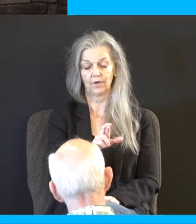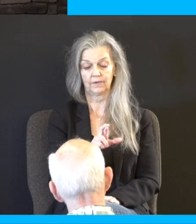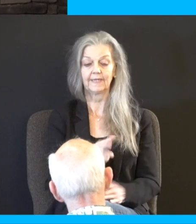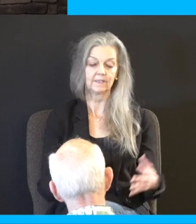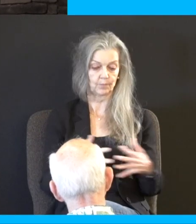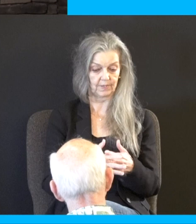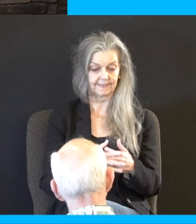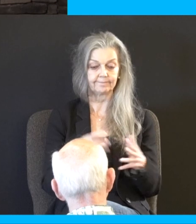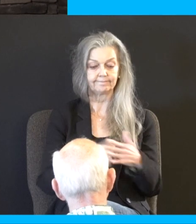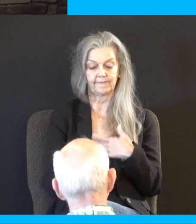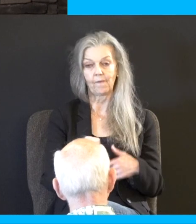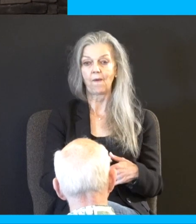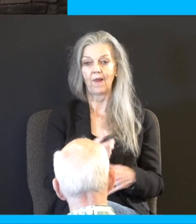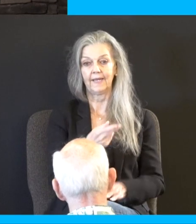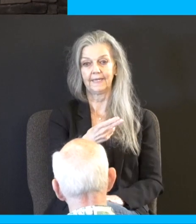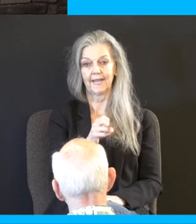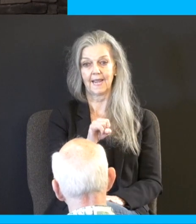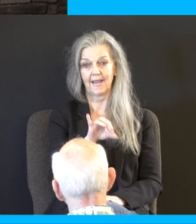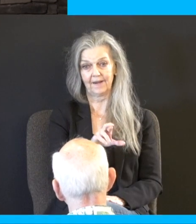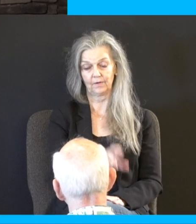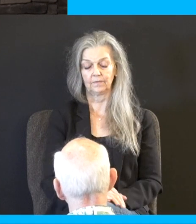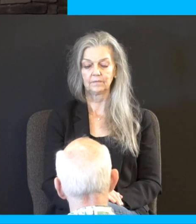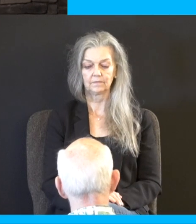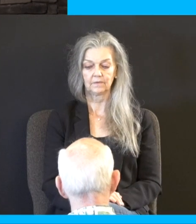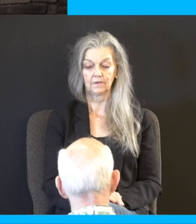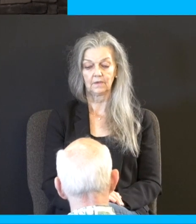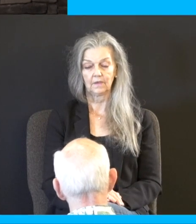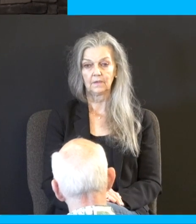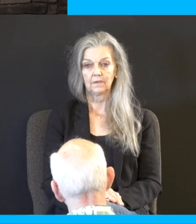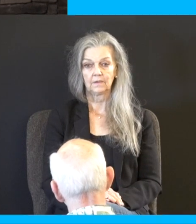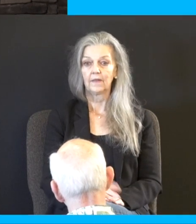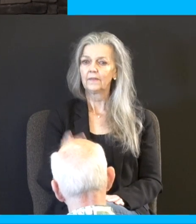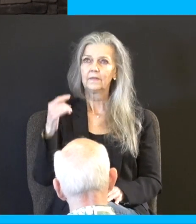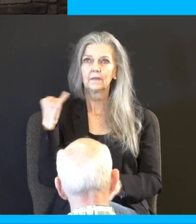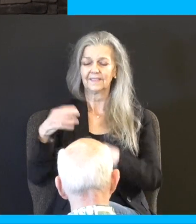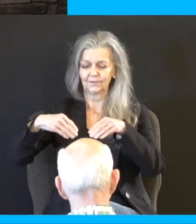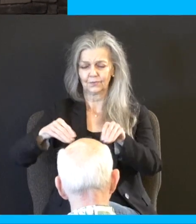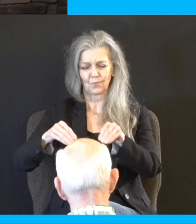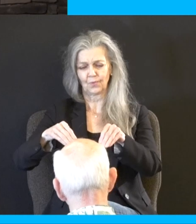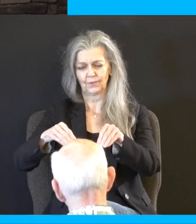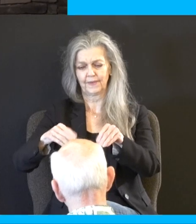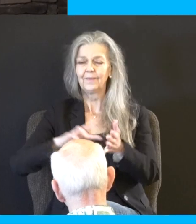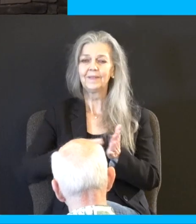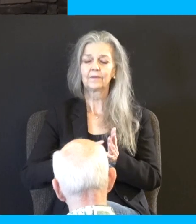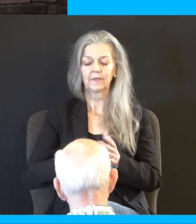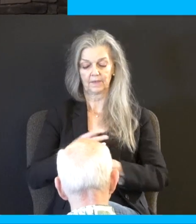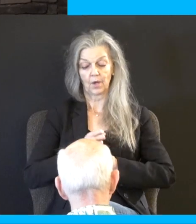So that was another way that women could also. And the idea of sold is there's a bride price. So that could be